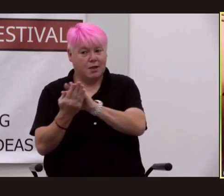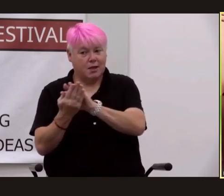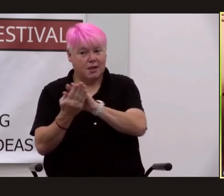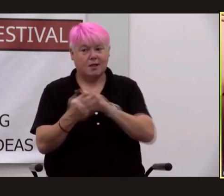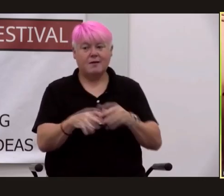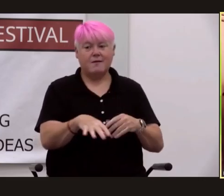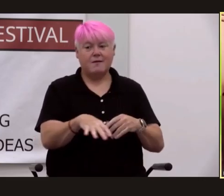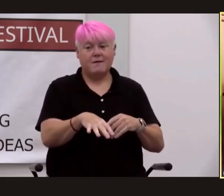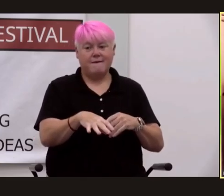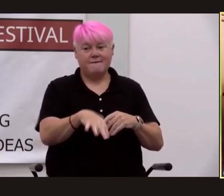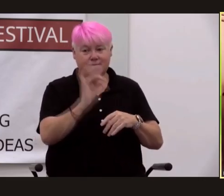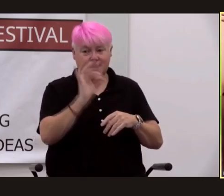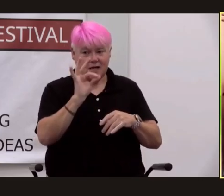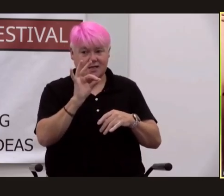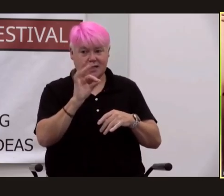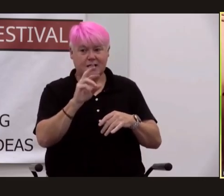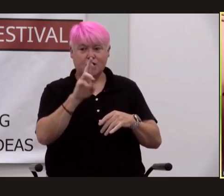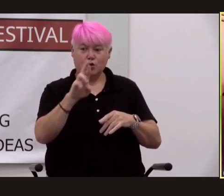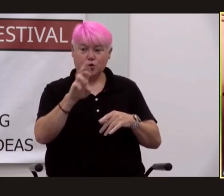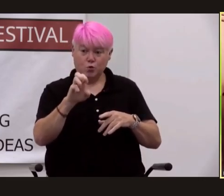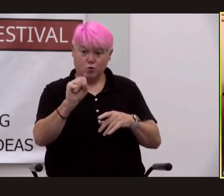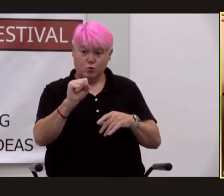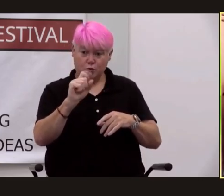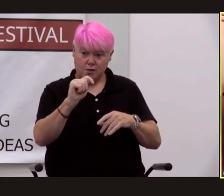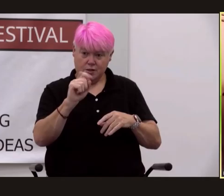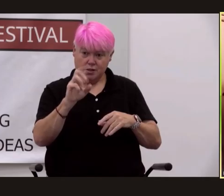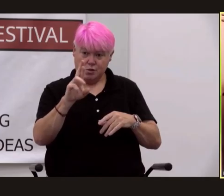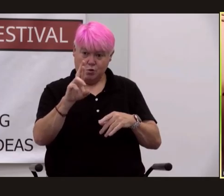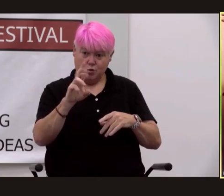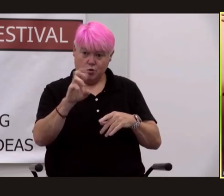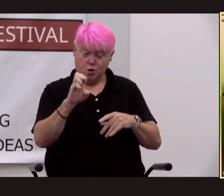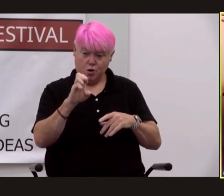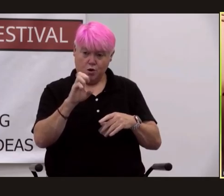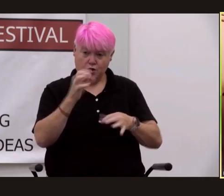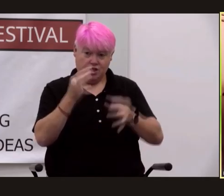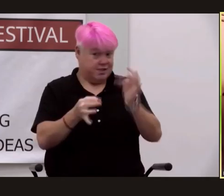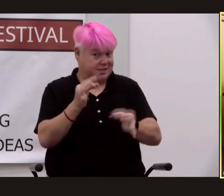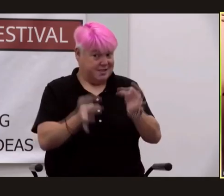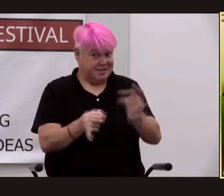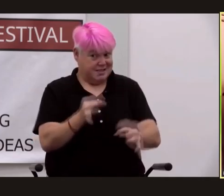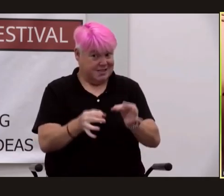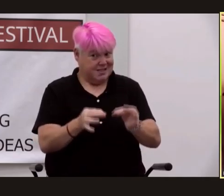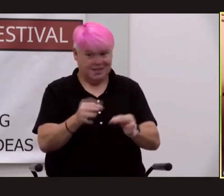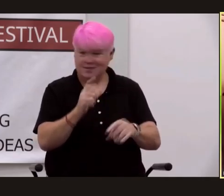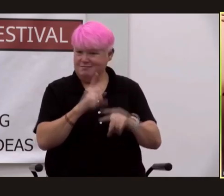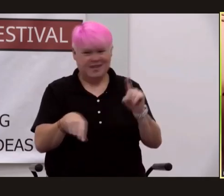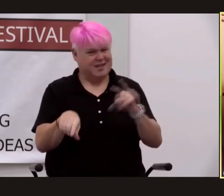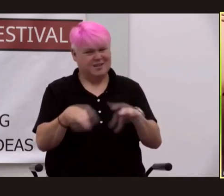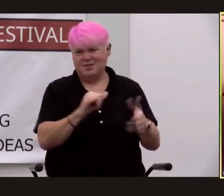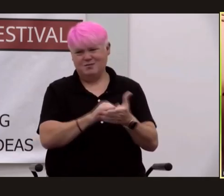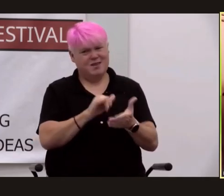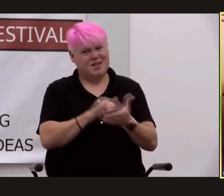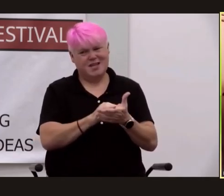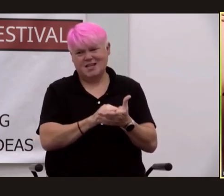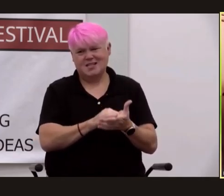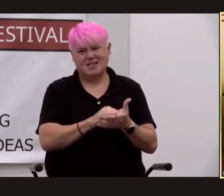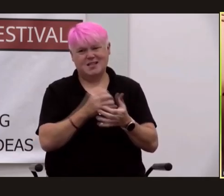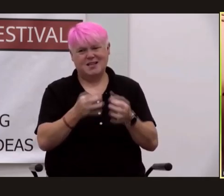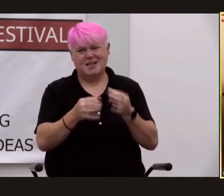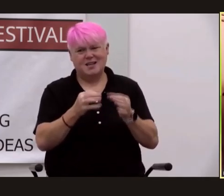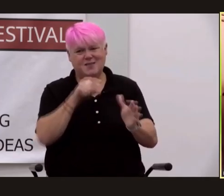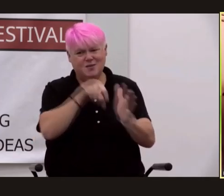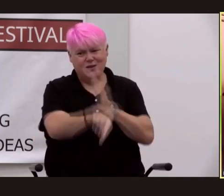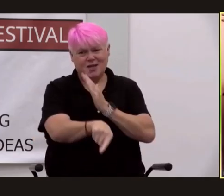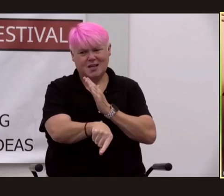restorative justice in what had been done well there's no restorative justice you can do when you've slaughtered